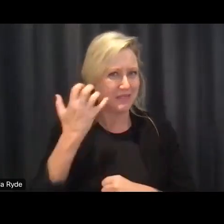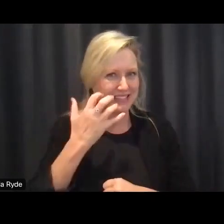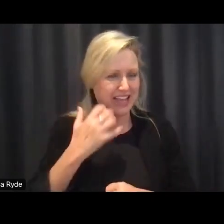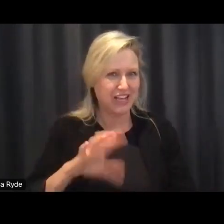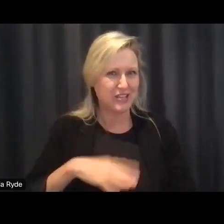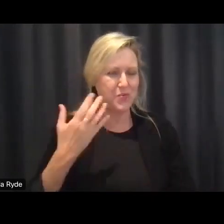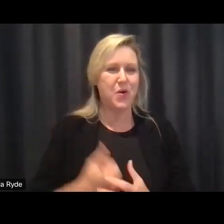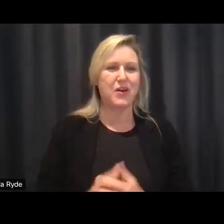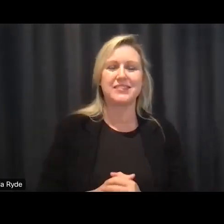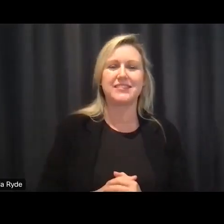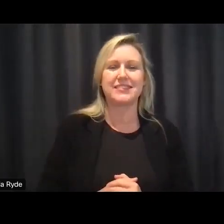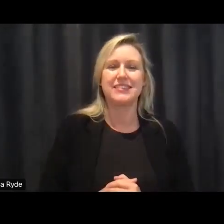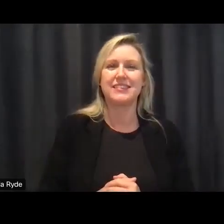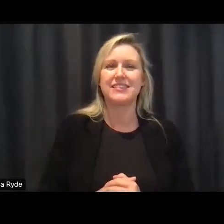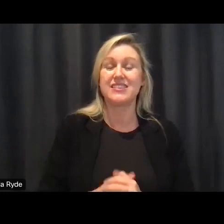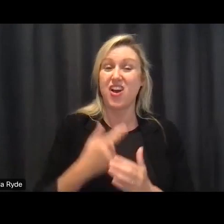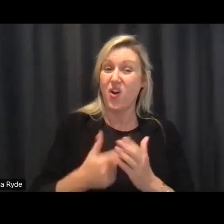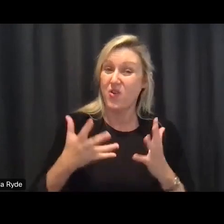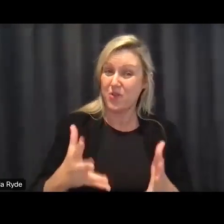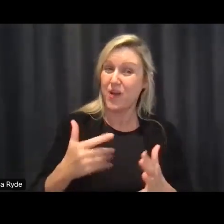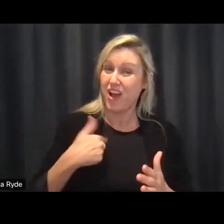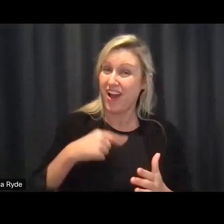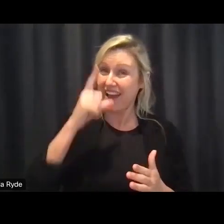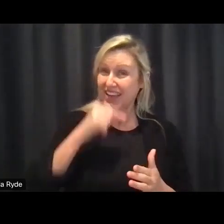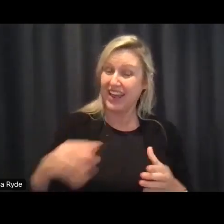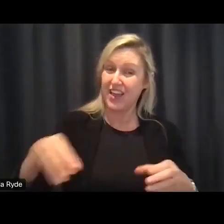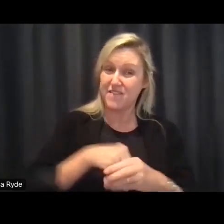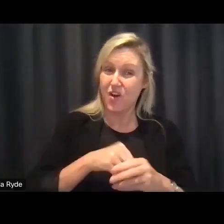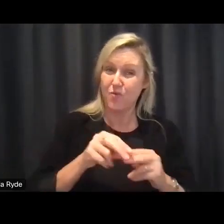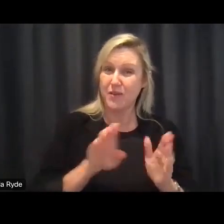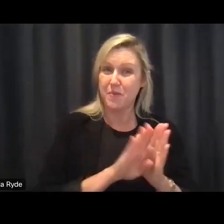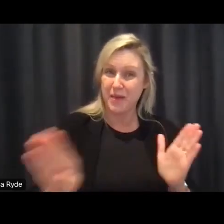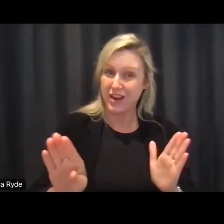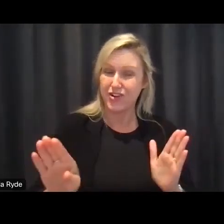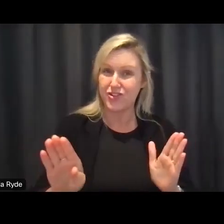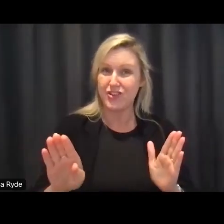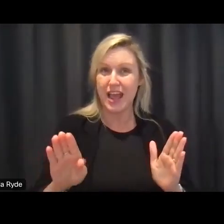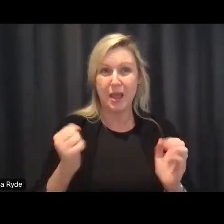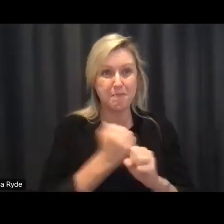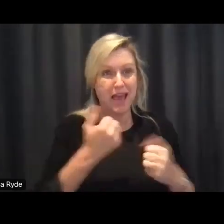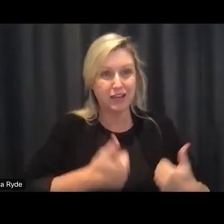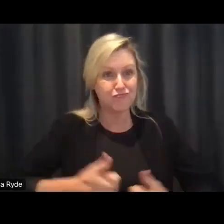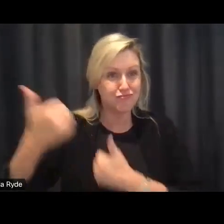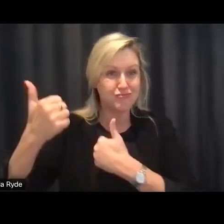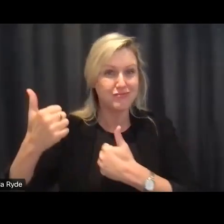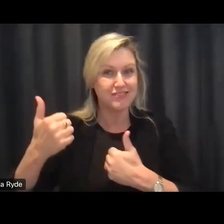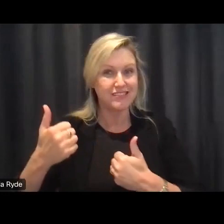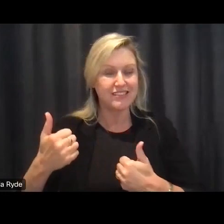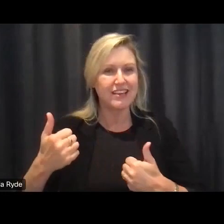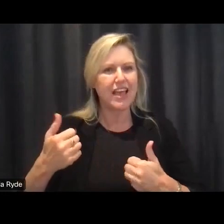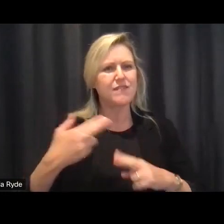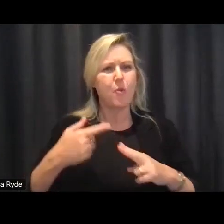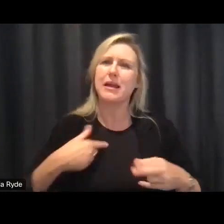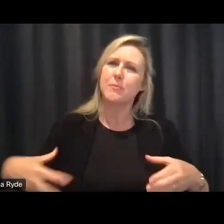know to contribute to this panel and to not screw it up and make a mess of it is to do this sort of stuff